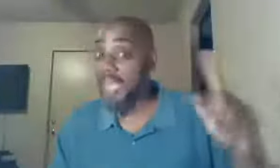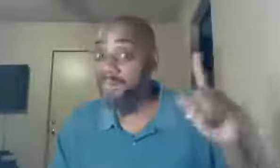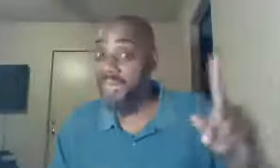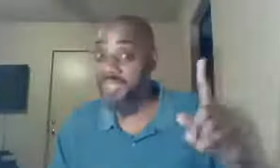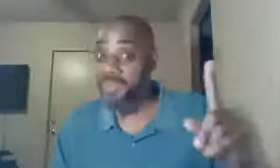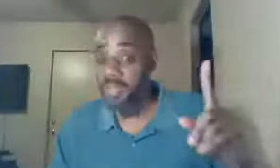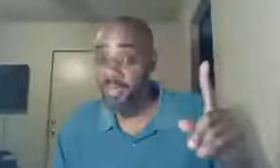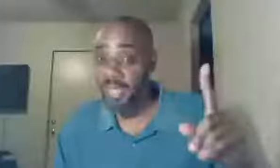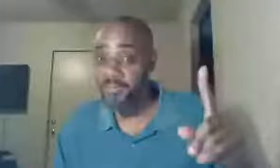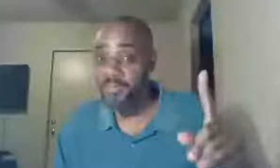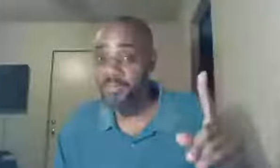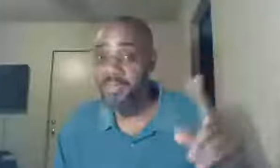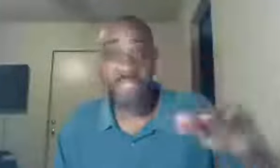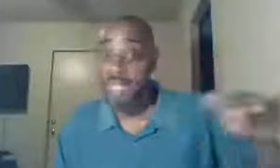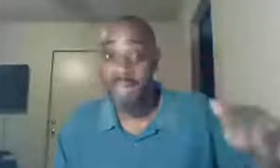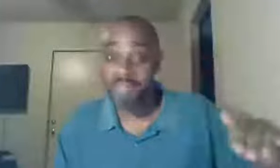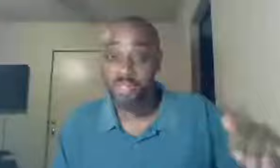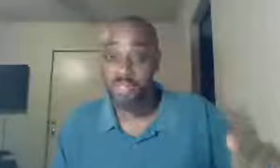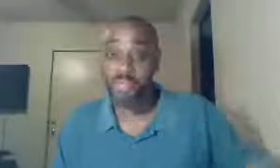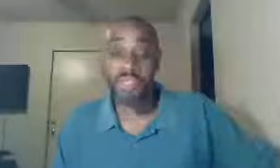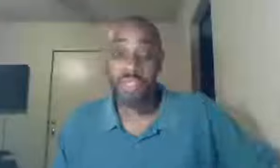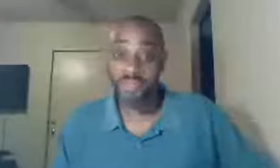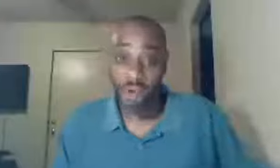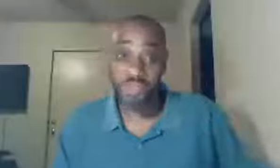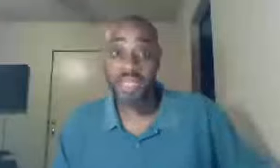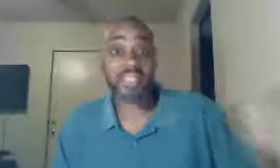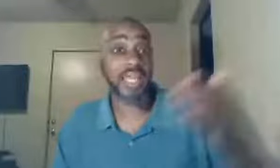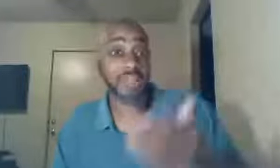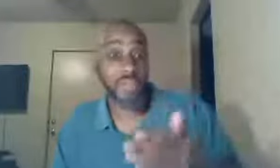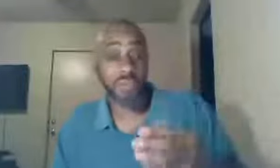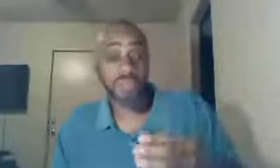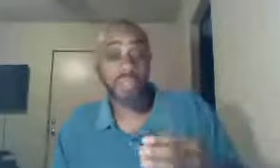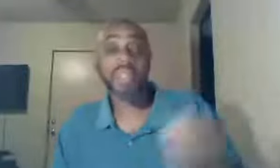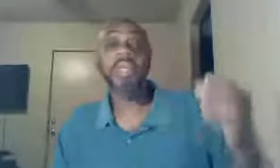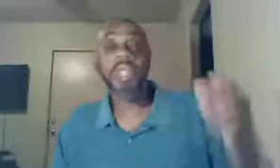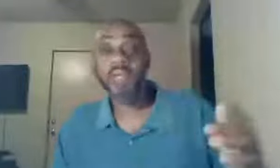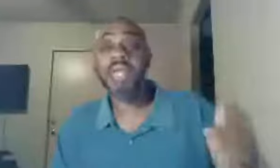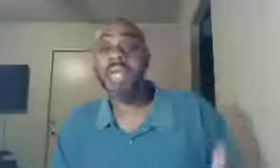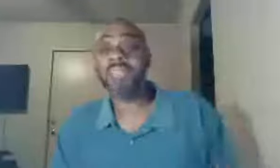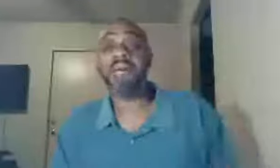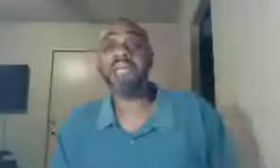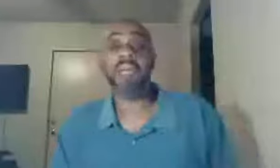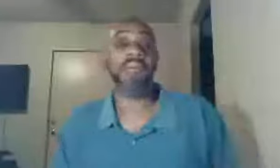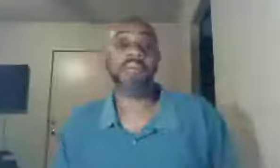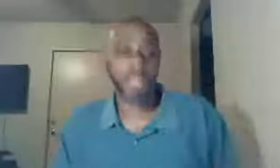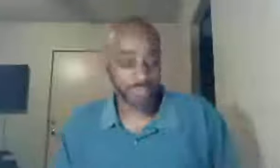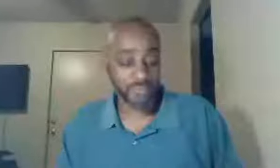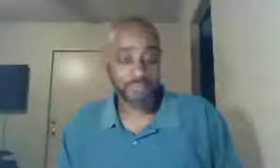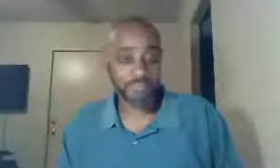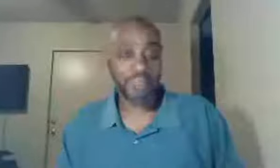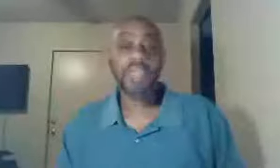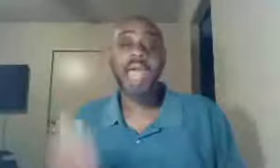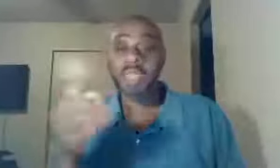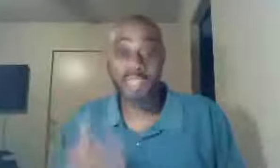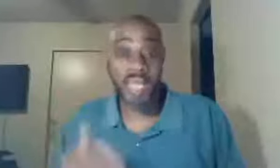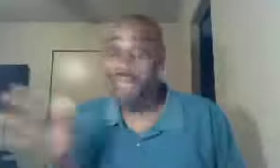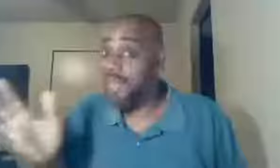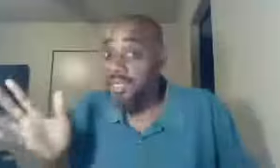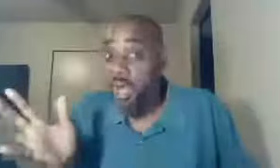same message by the way, same message, preached in the first, and second service, literally had somebody, come up to me, and say, I didn't